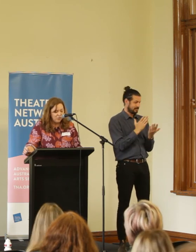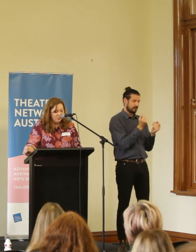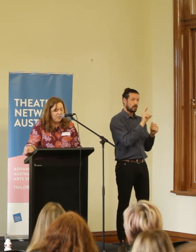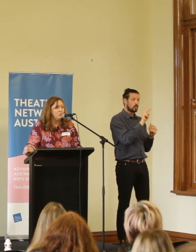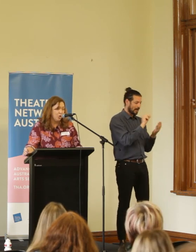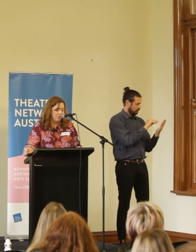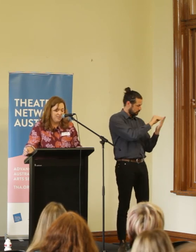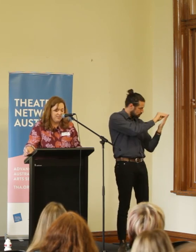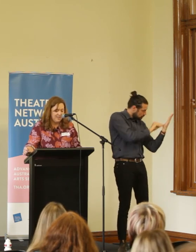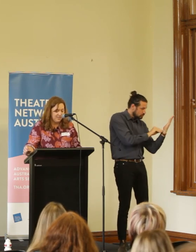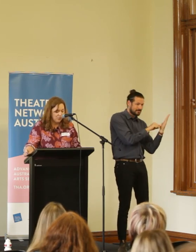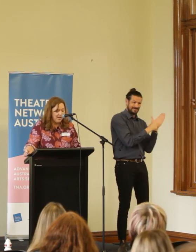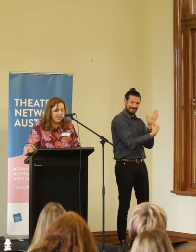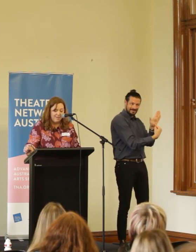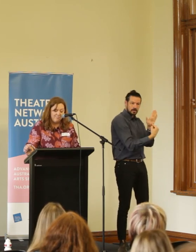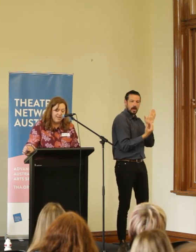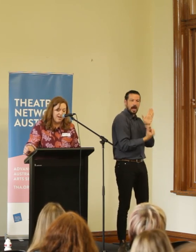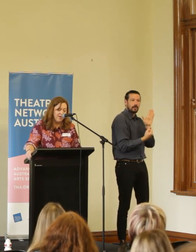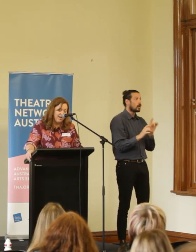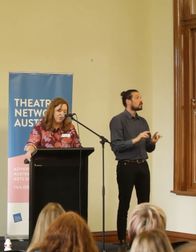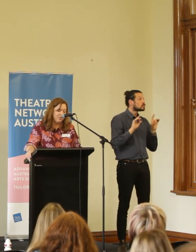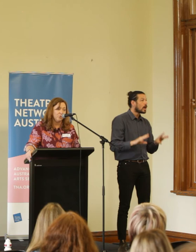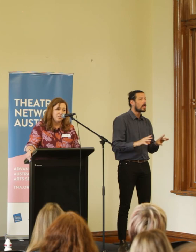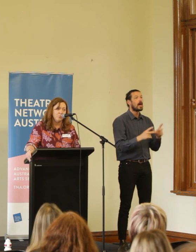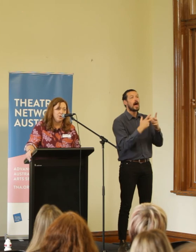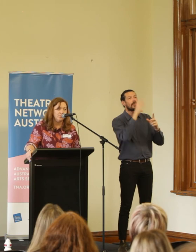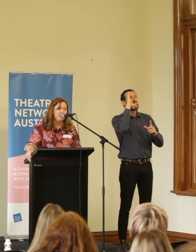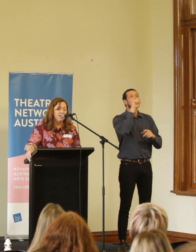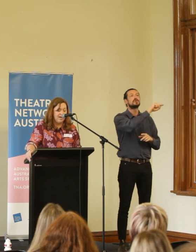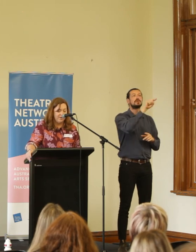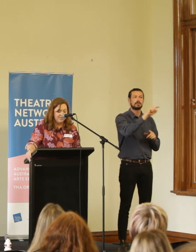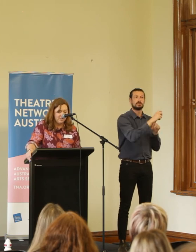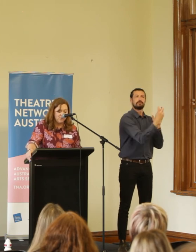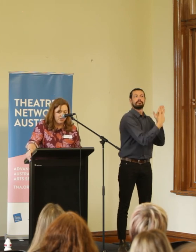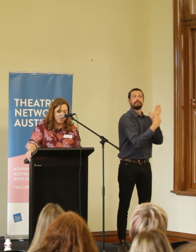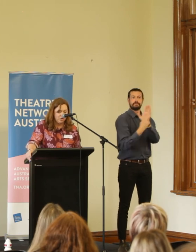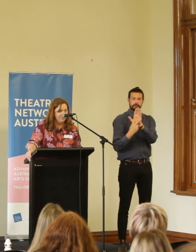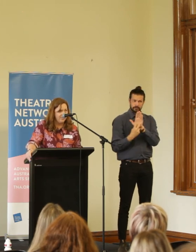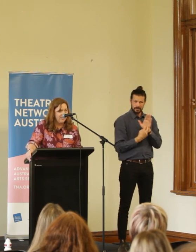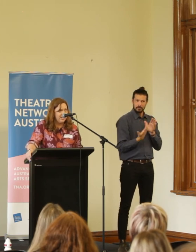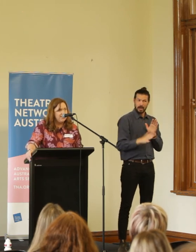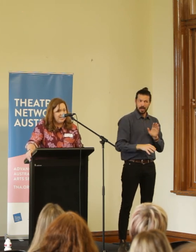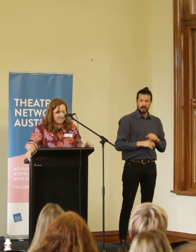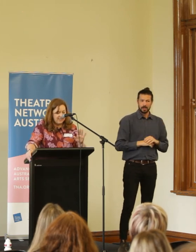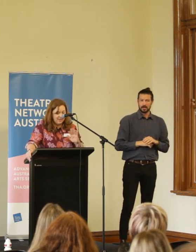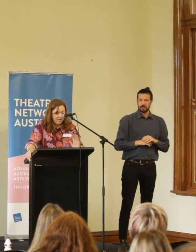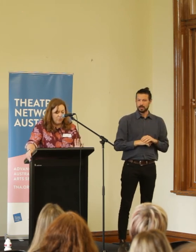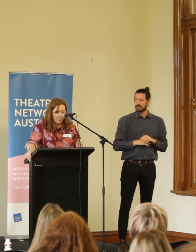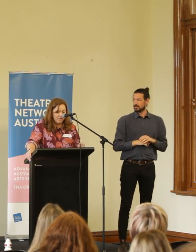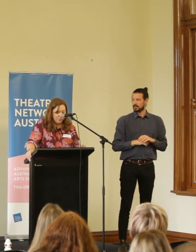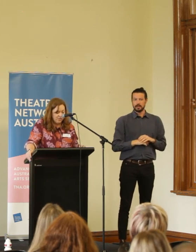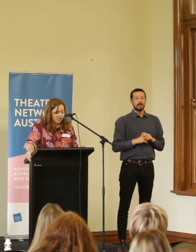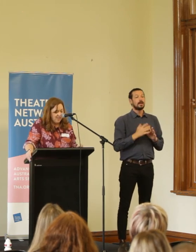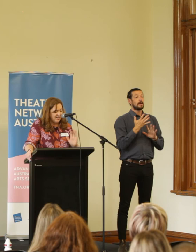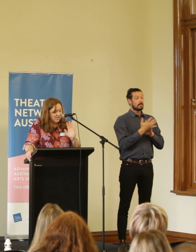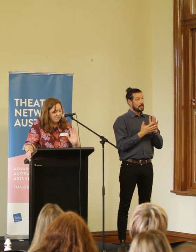international legal document that Australia and many other countries across the world are a signatory to. It is therefore